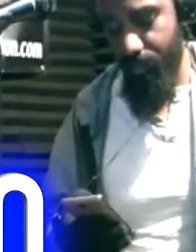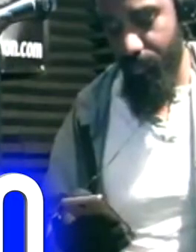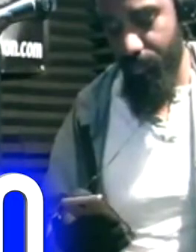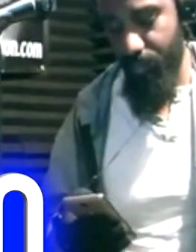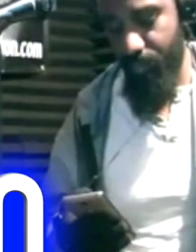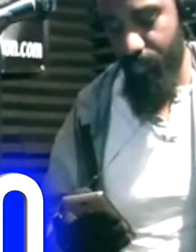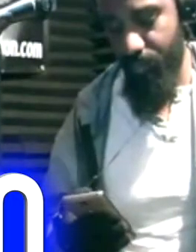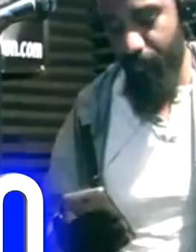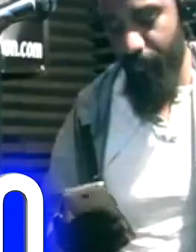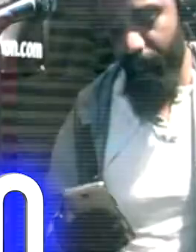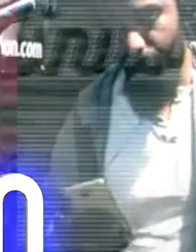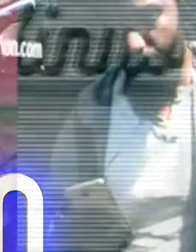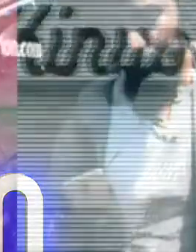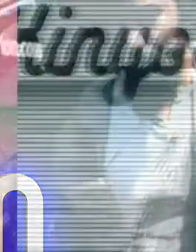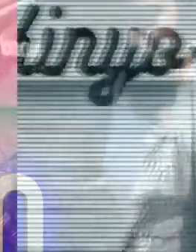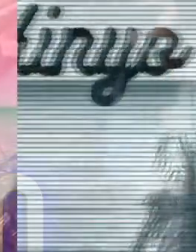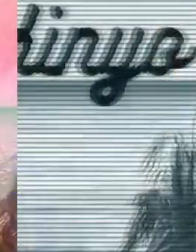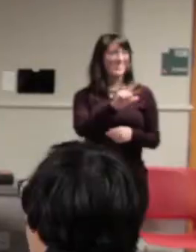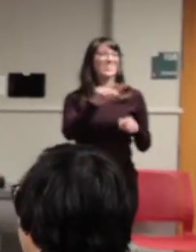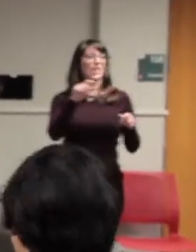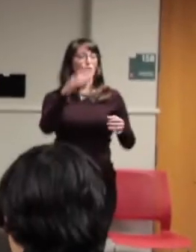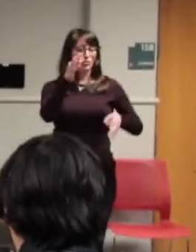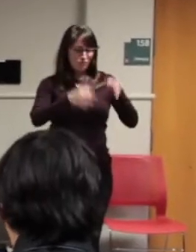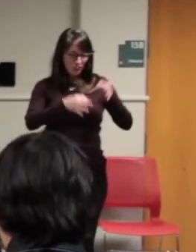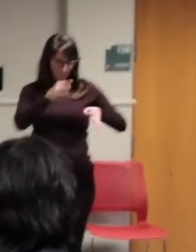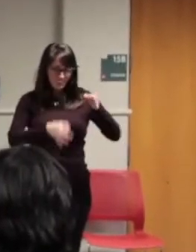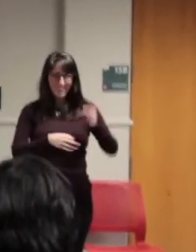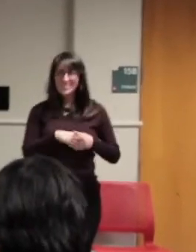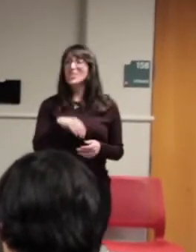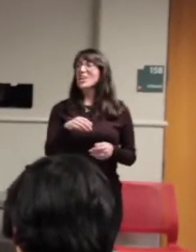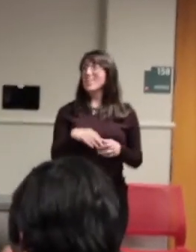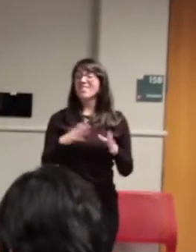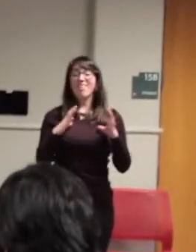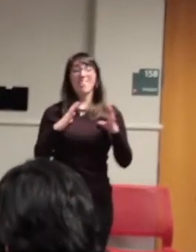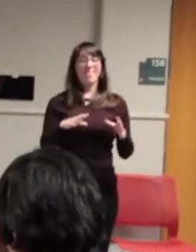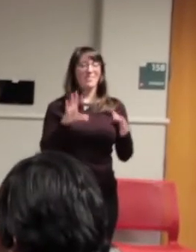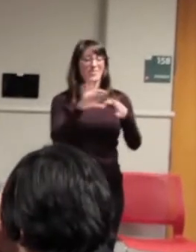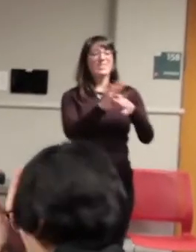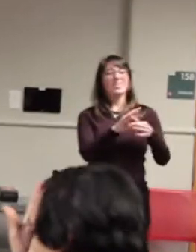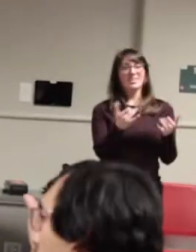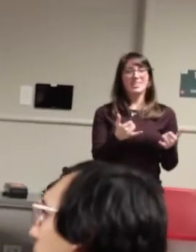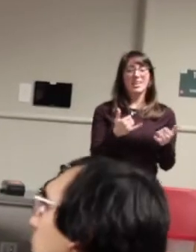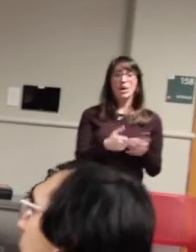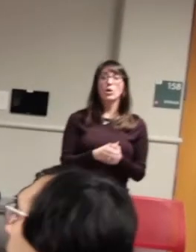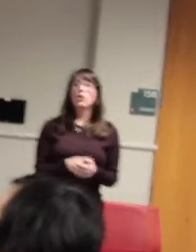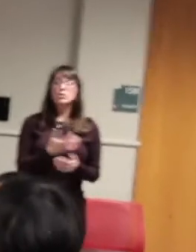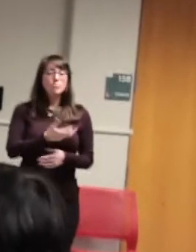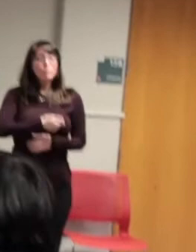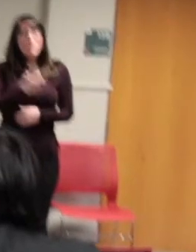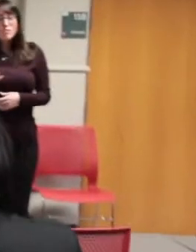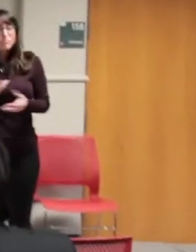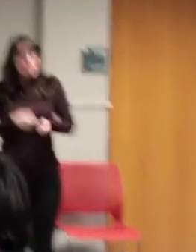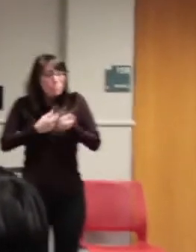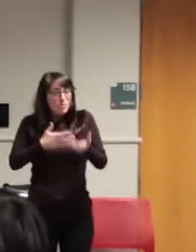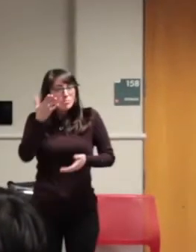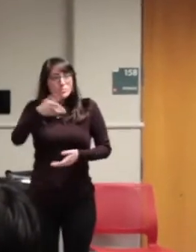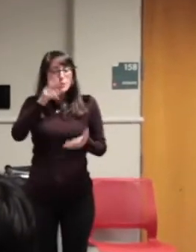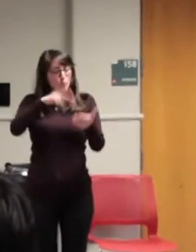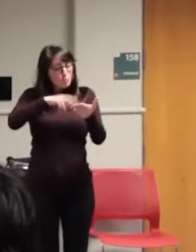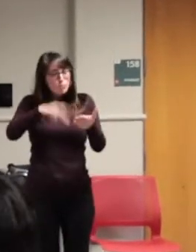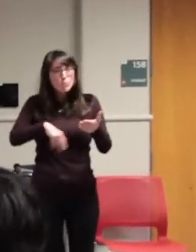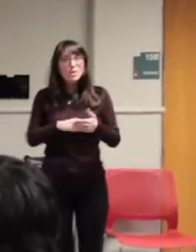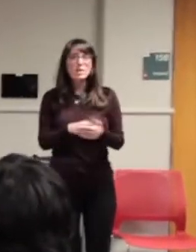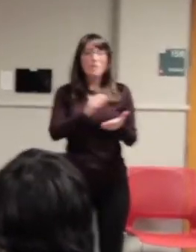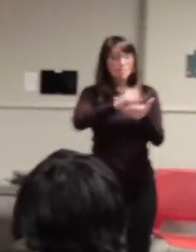down to the way we think So I'm going to a few poems for you guys. I wrote some